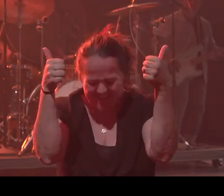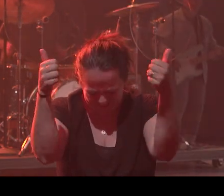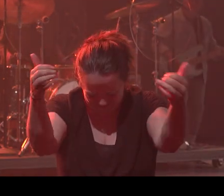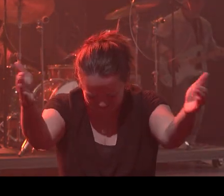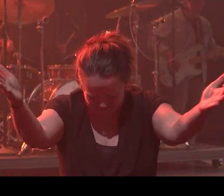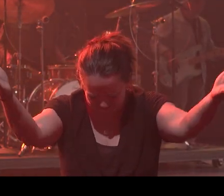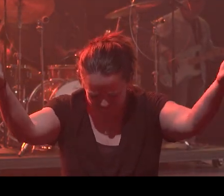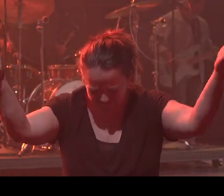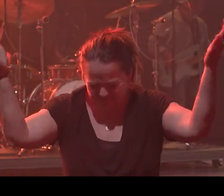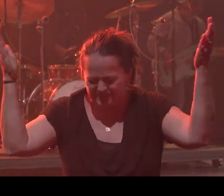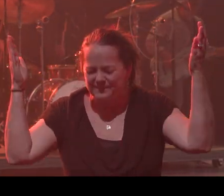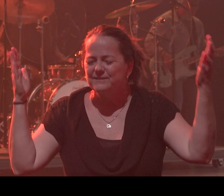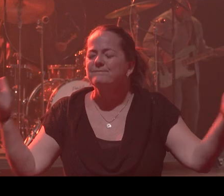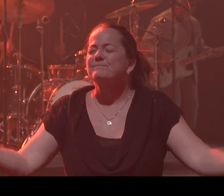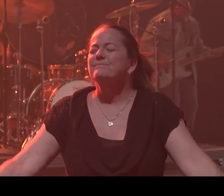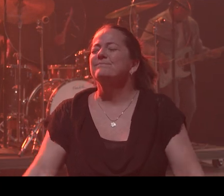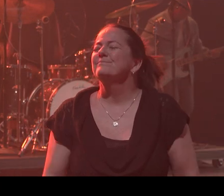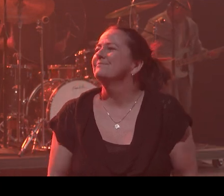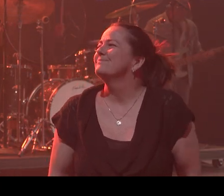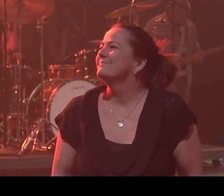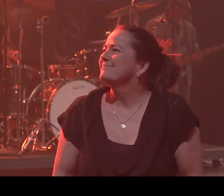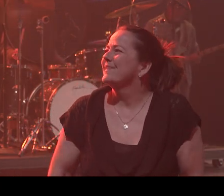In every breath,